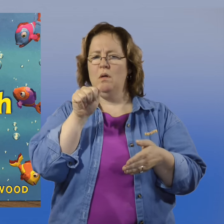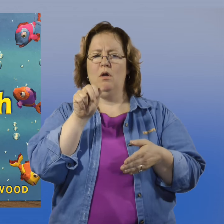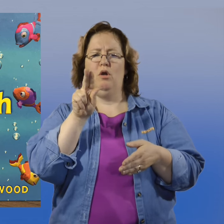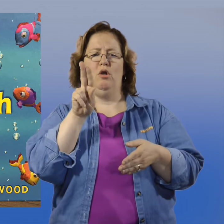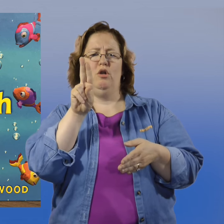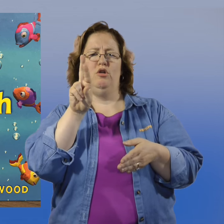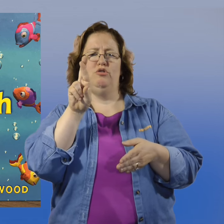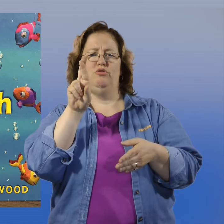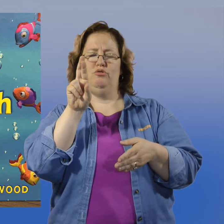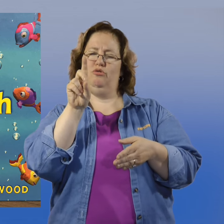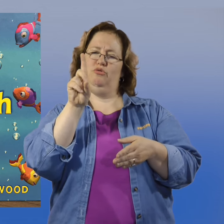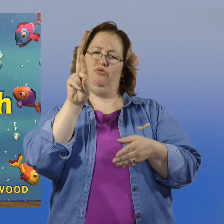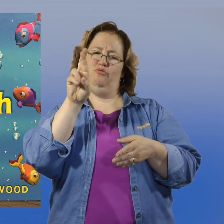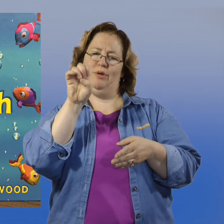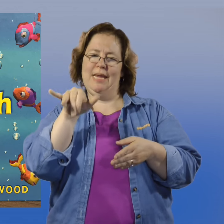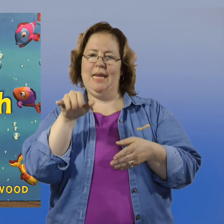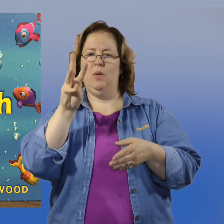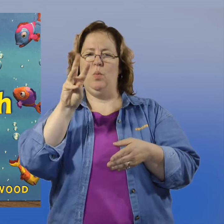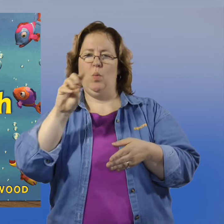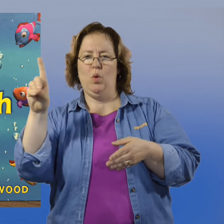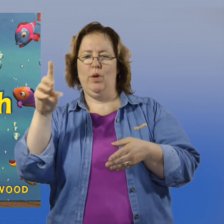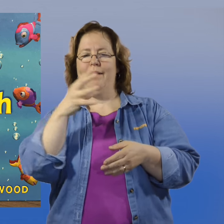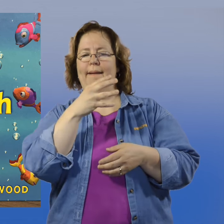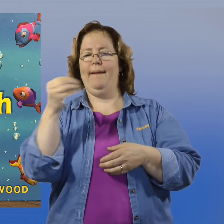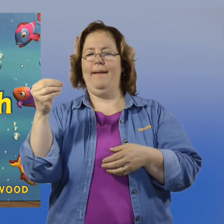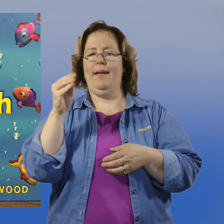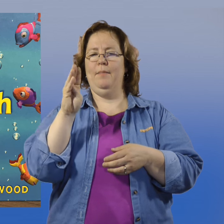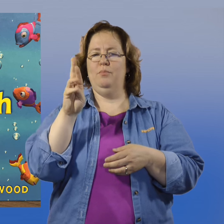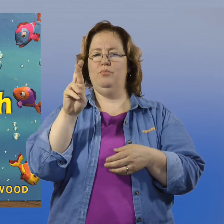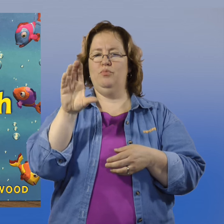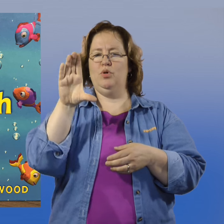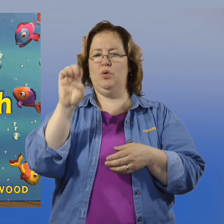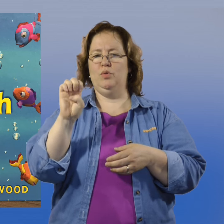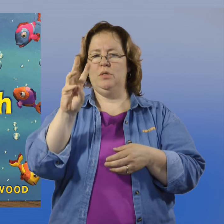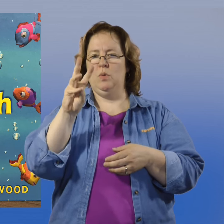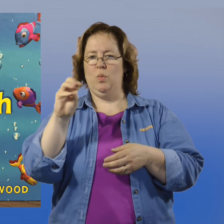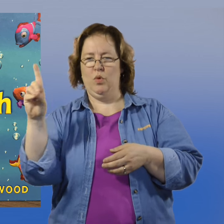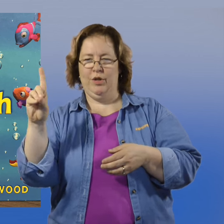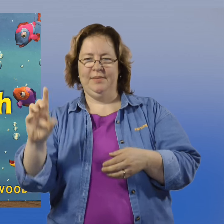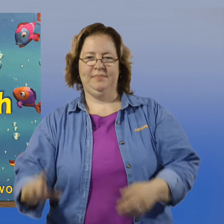Audrey Wood and Bruce Wood.